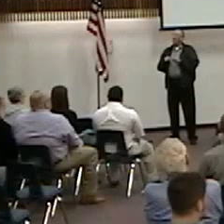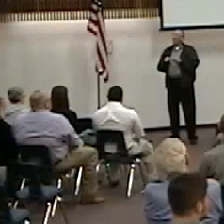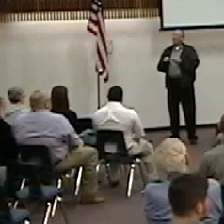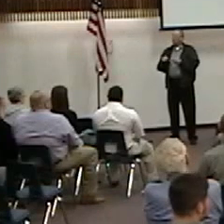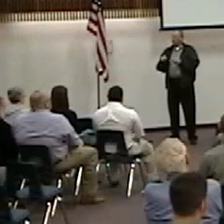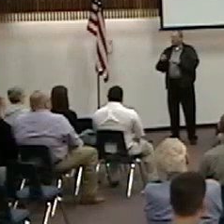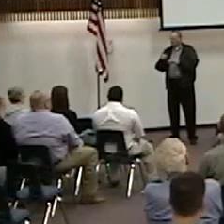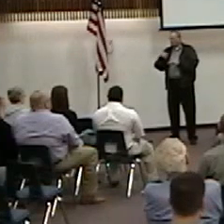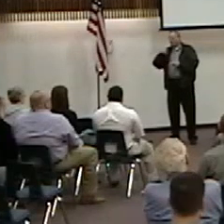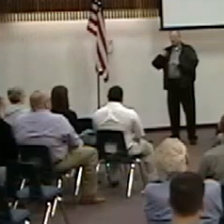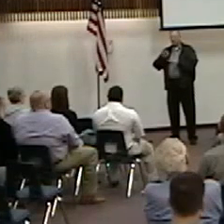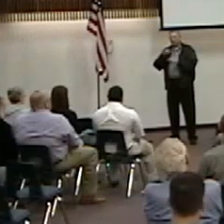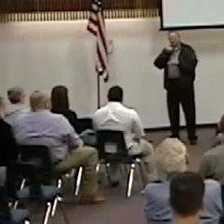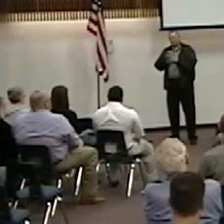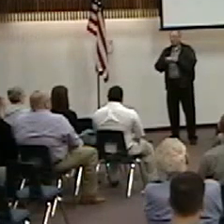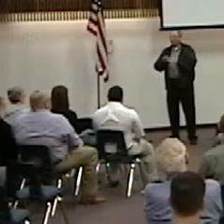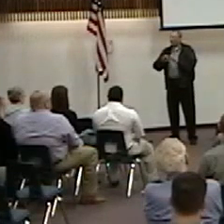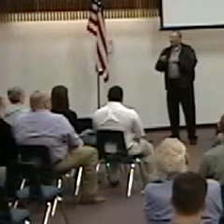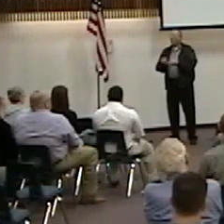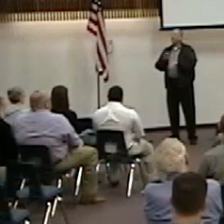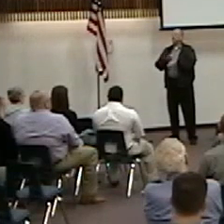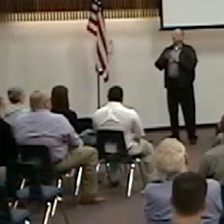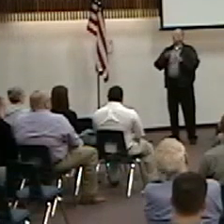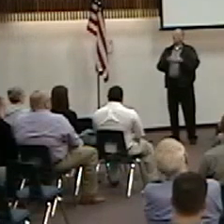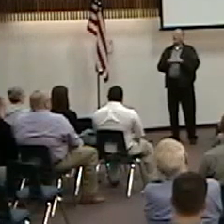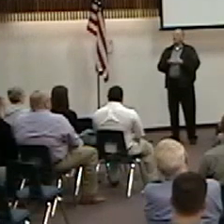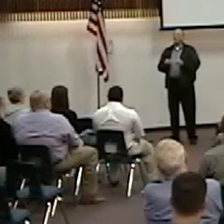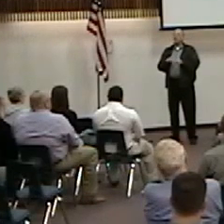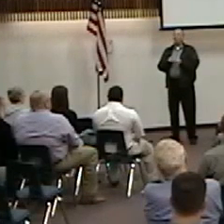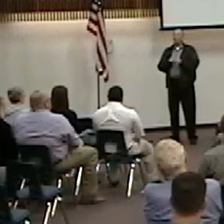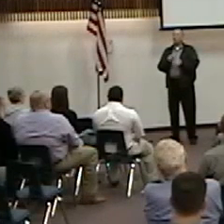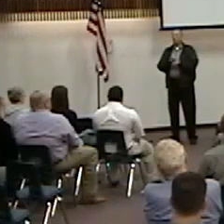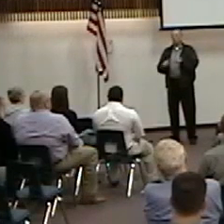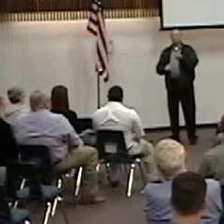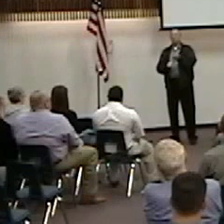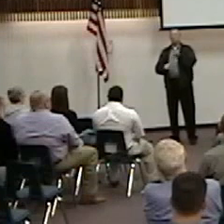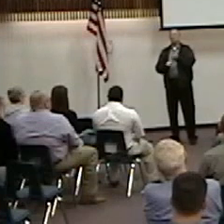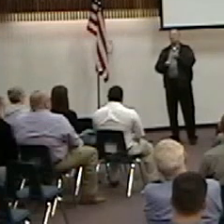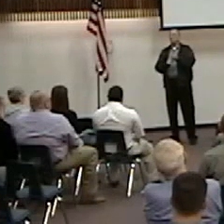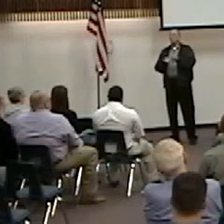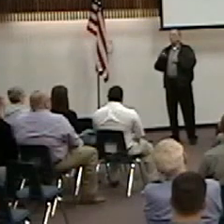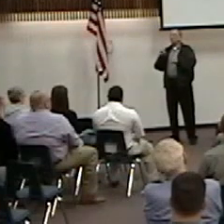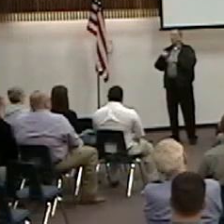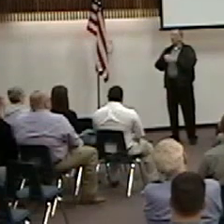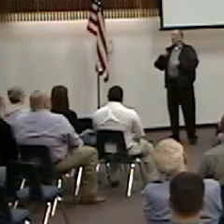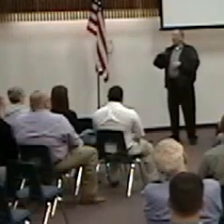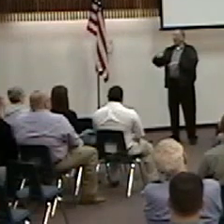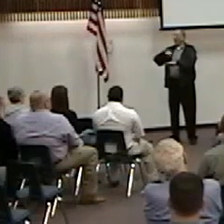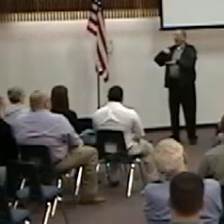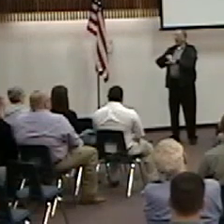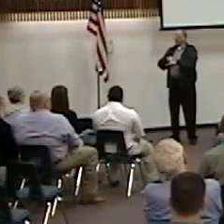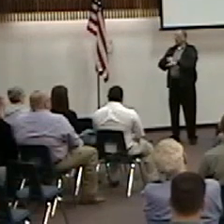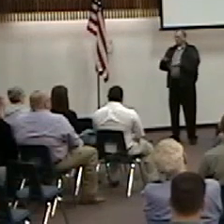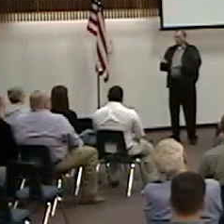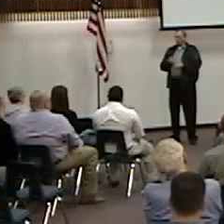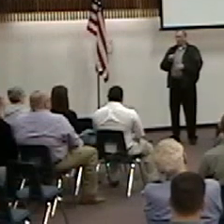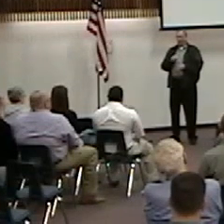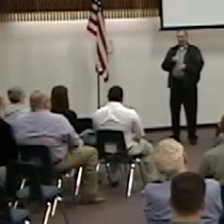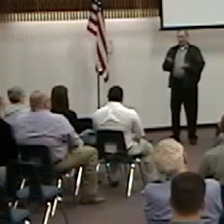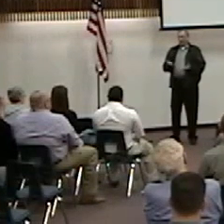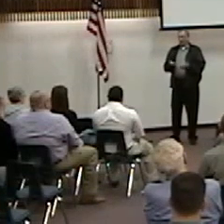Along the way, Radana and James have served as apprentice missionaries in Dublin, Ireland. They served on the AIM staff here at Sunset